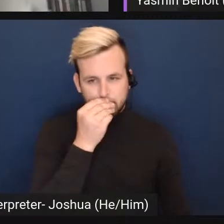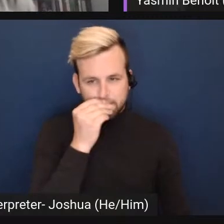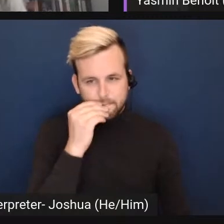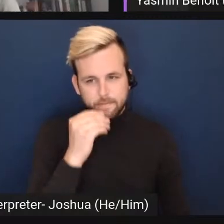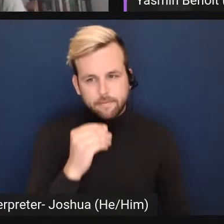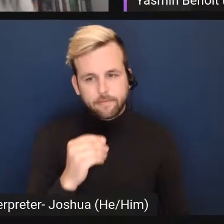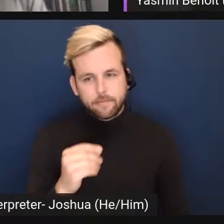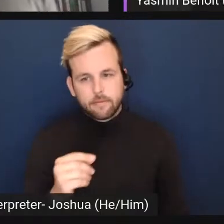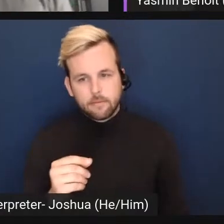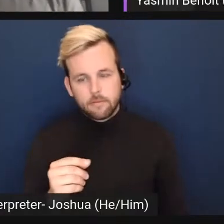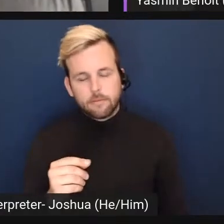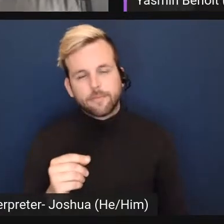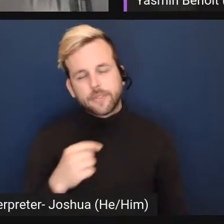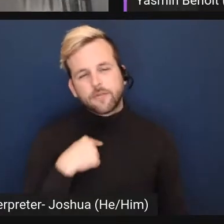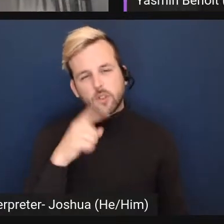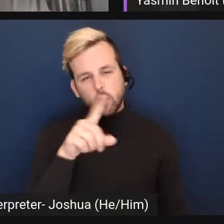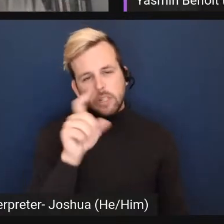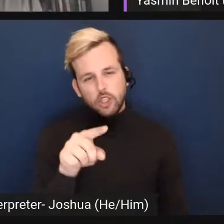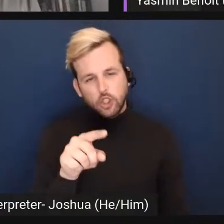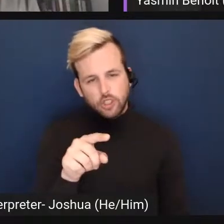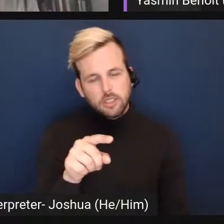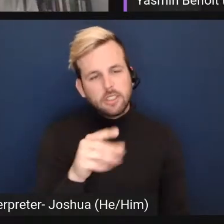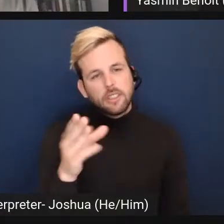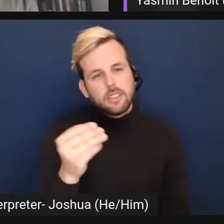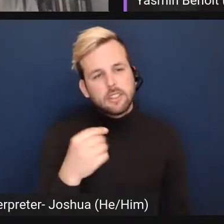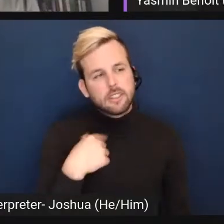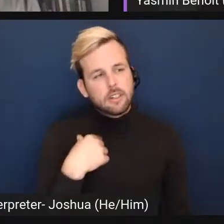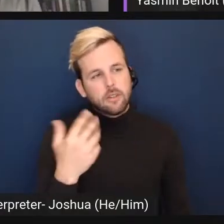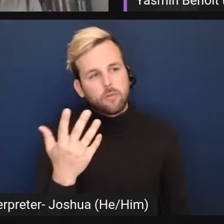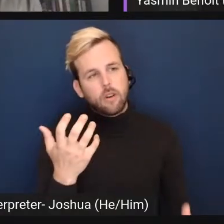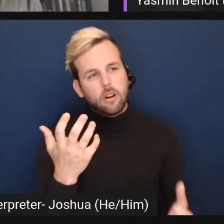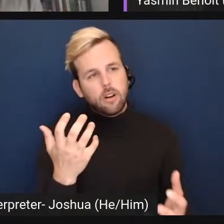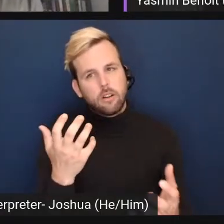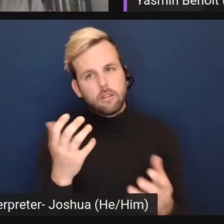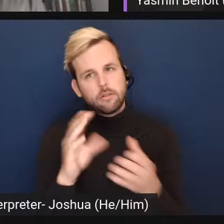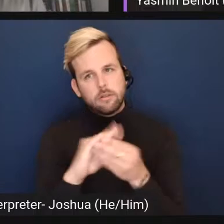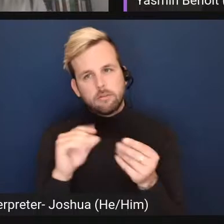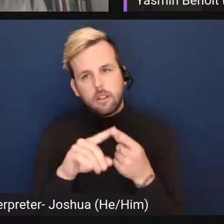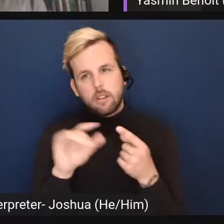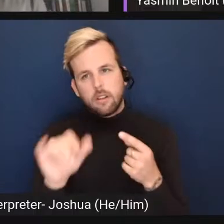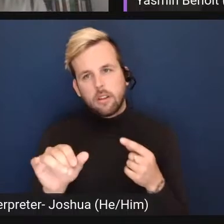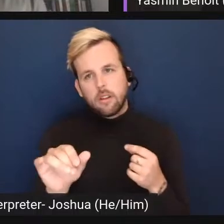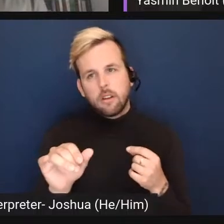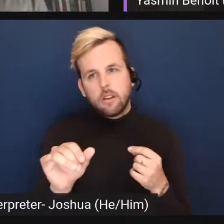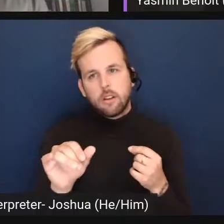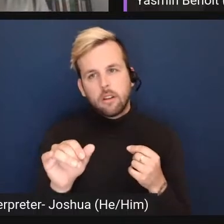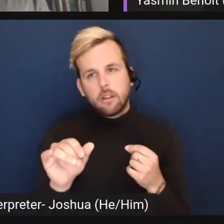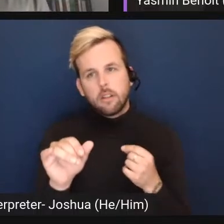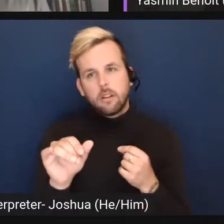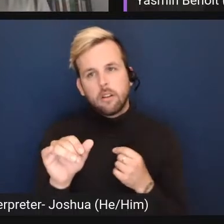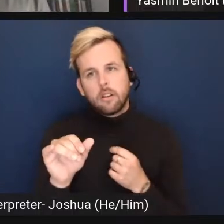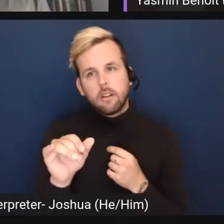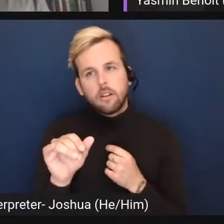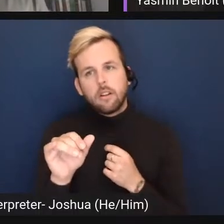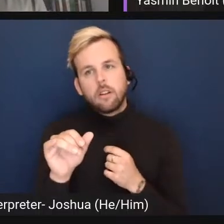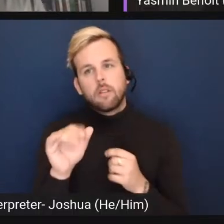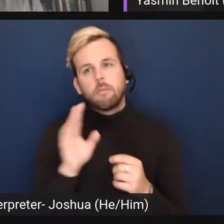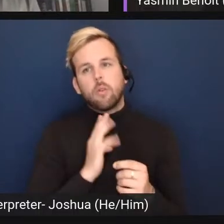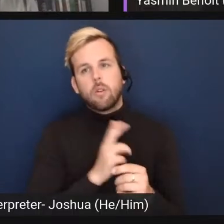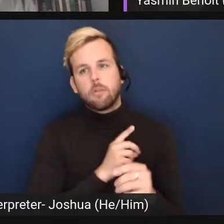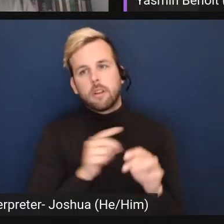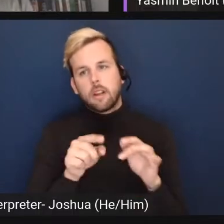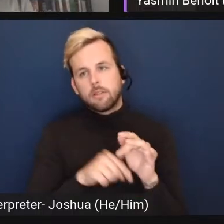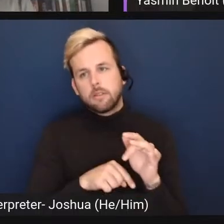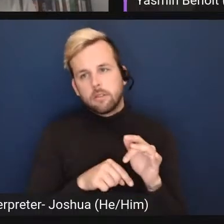I think there's, there's a, there's a question and I want to own up to this about the board being absent and I want to